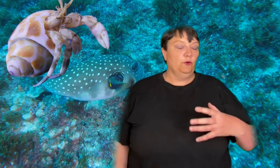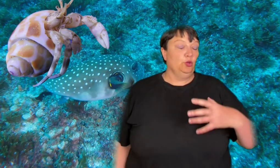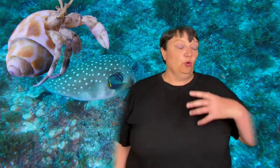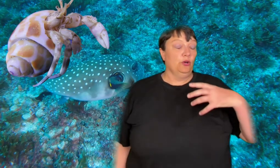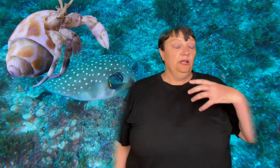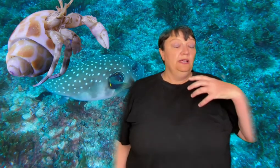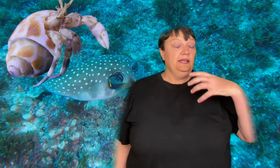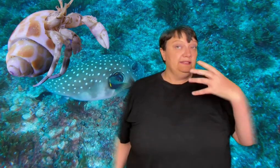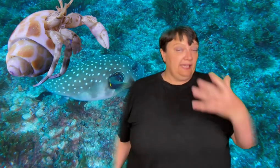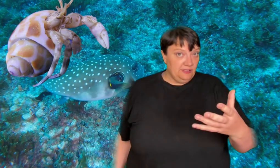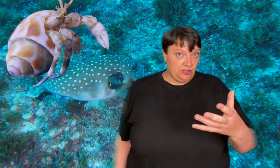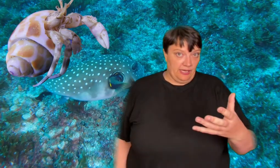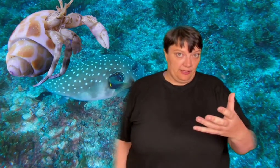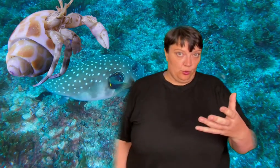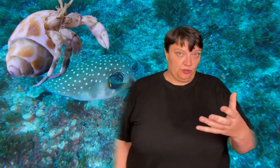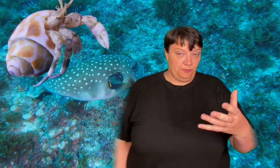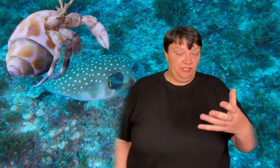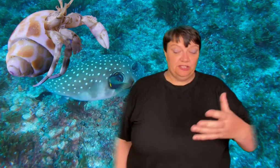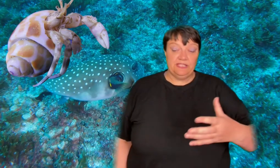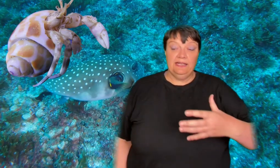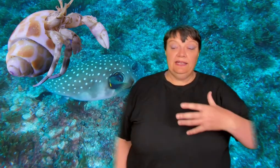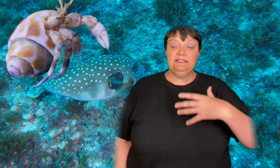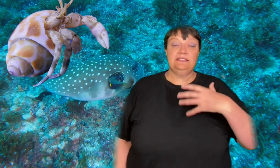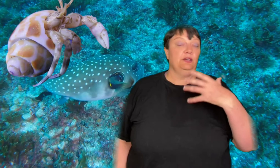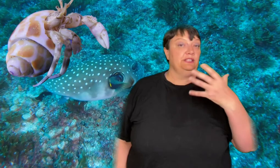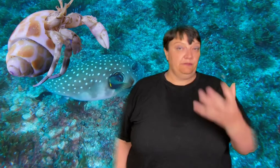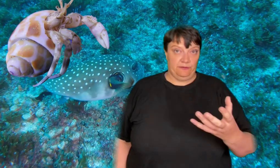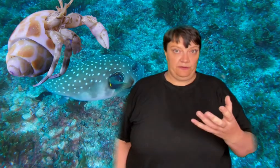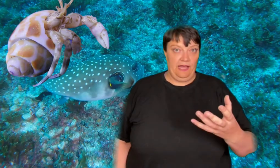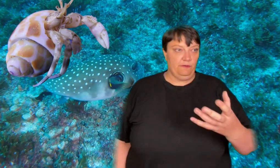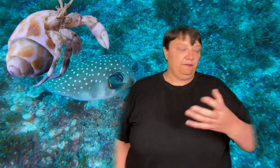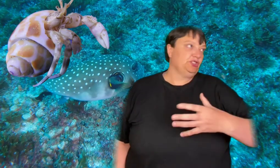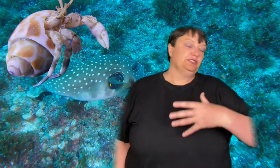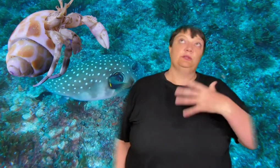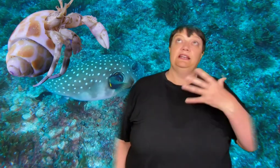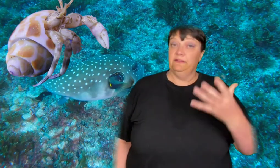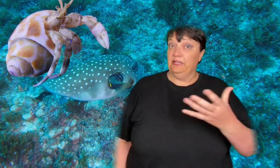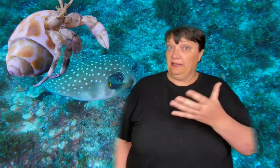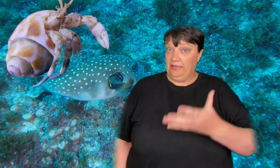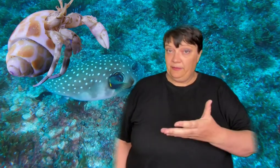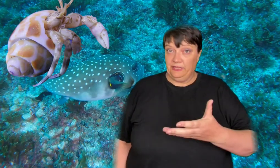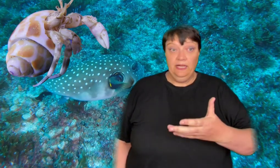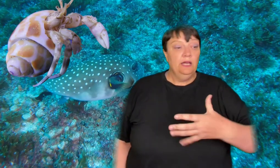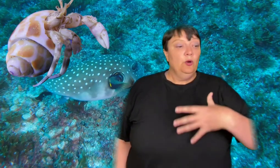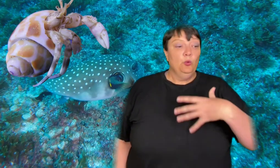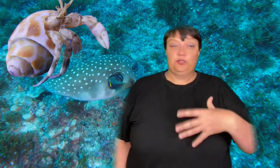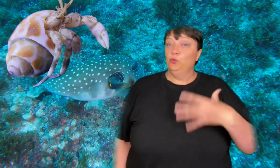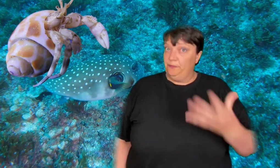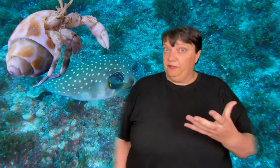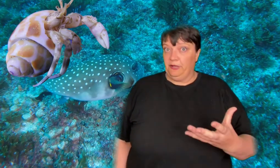home for your intelligent underwater species unless they're a derivative of clownfish and so they live in an anemone